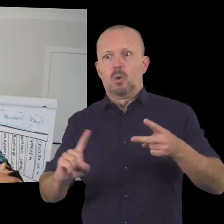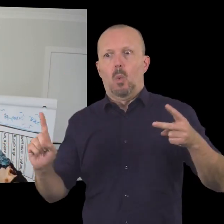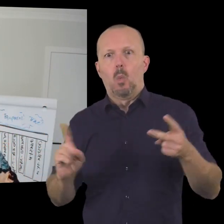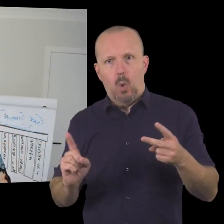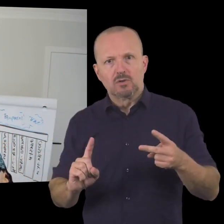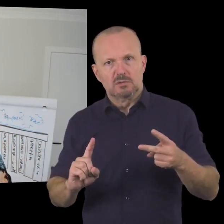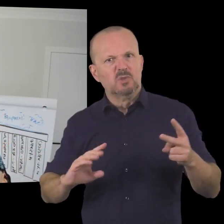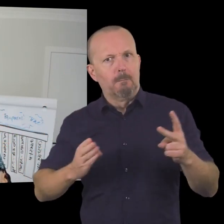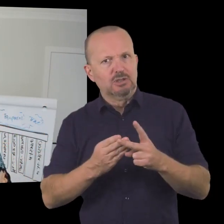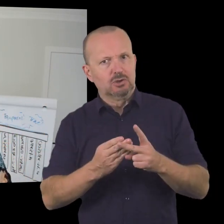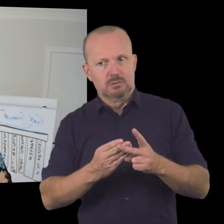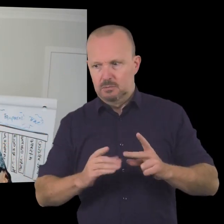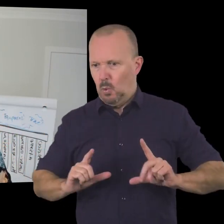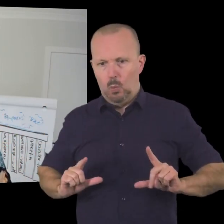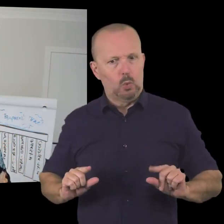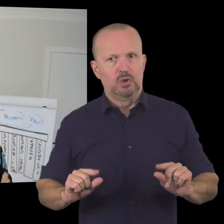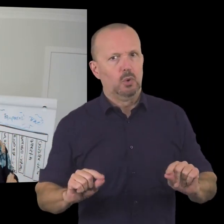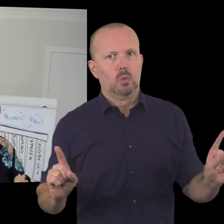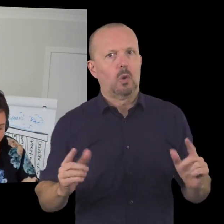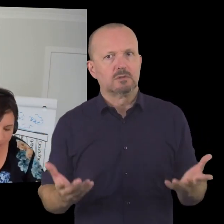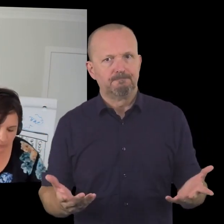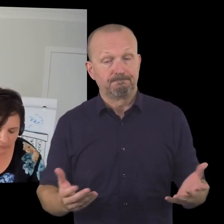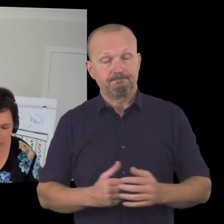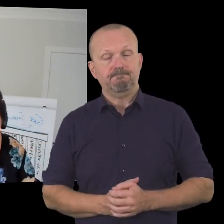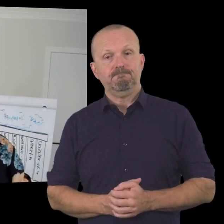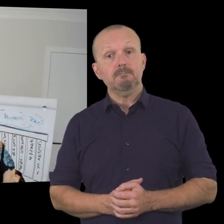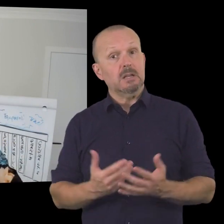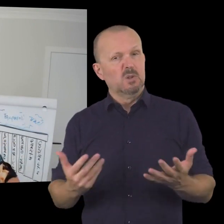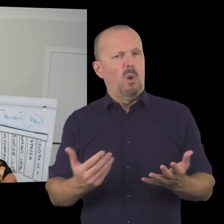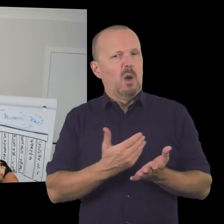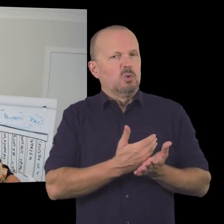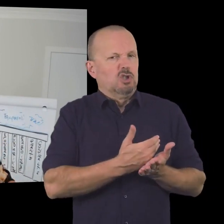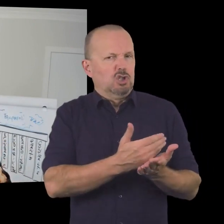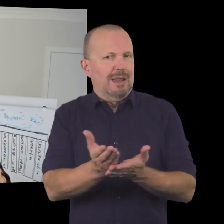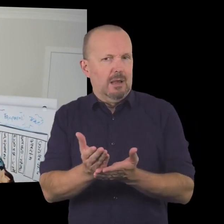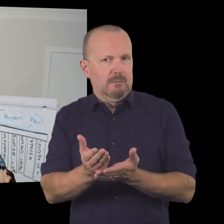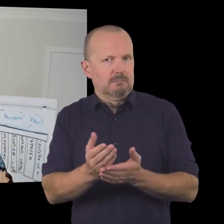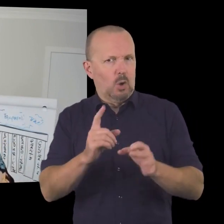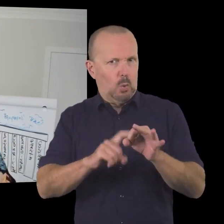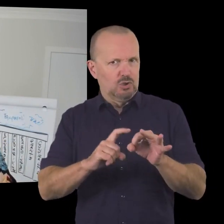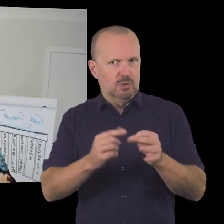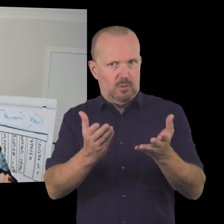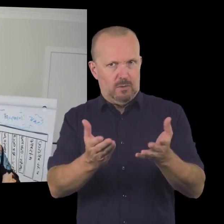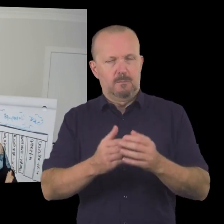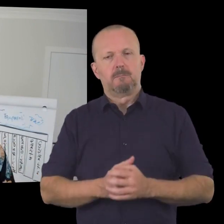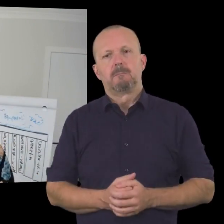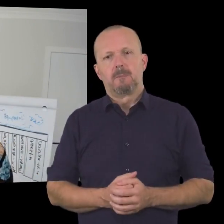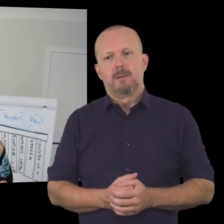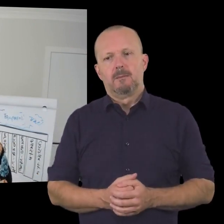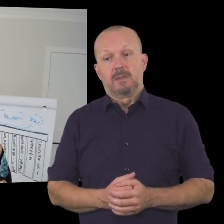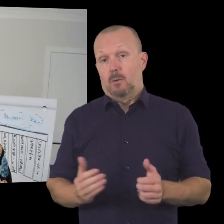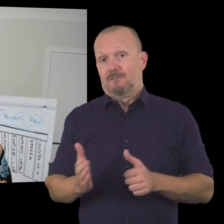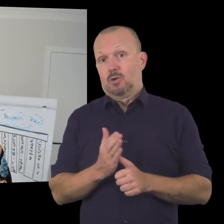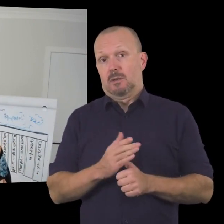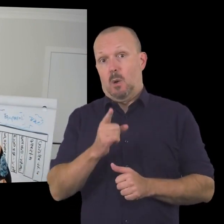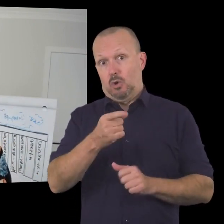behind it which is literally what you do in order to do that so i'm going to share a question with you so uh the first thing i'd love you to do